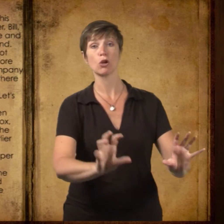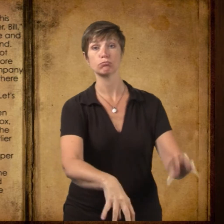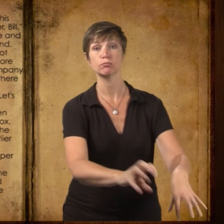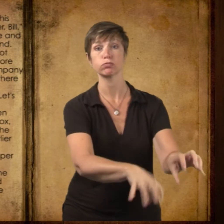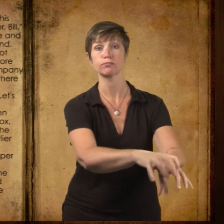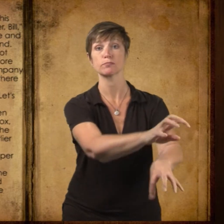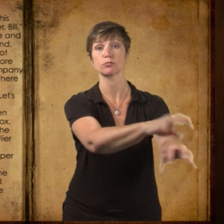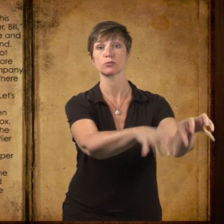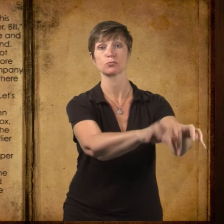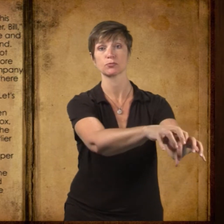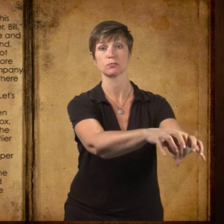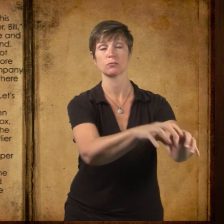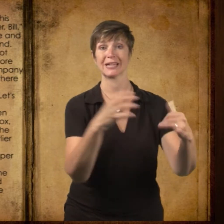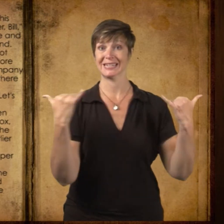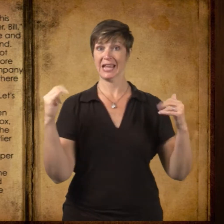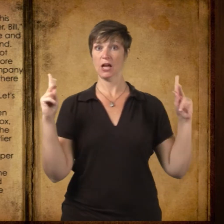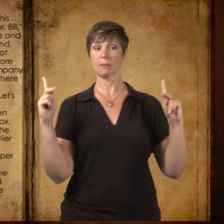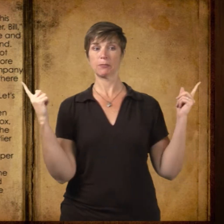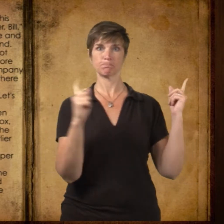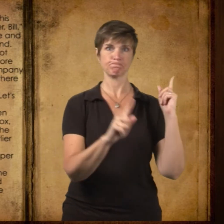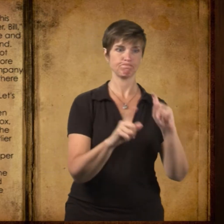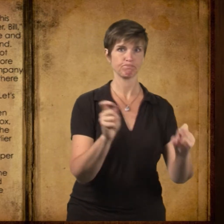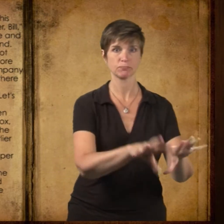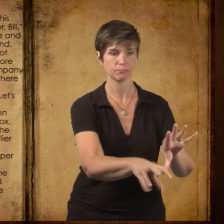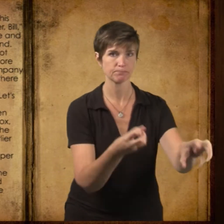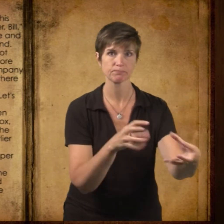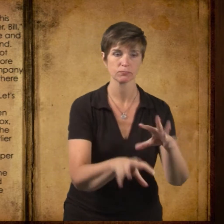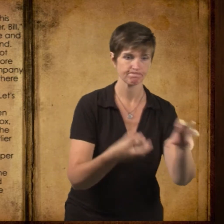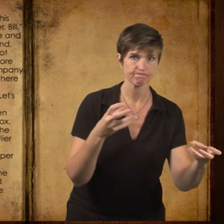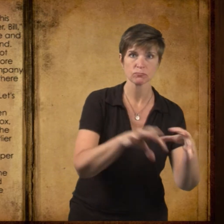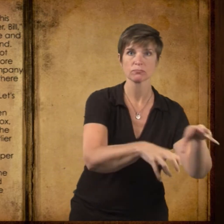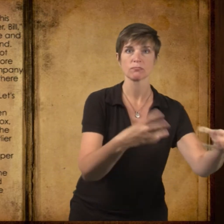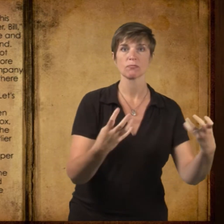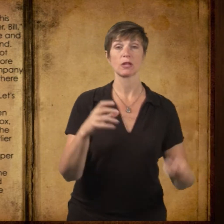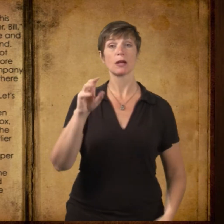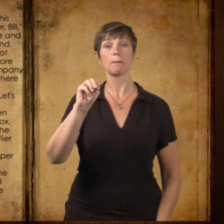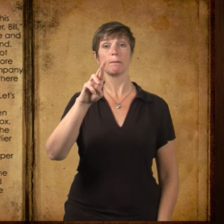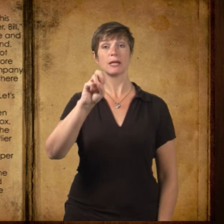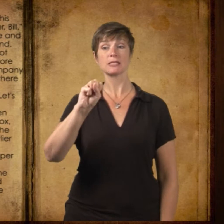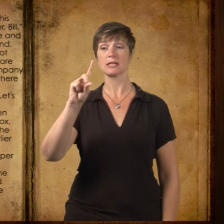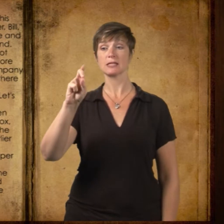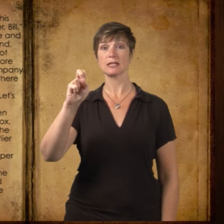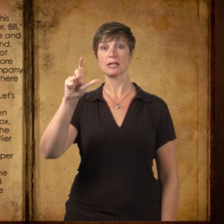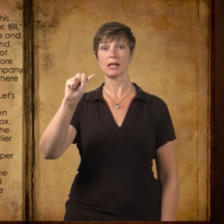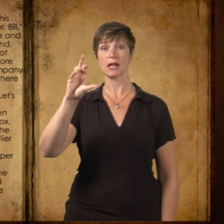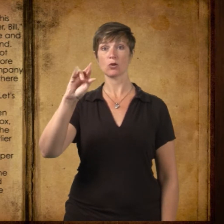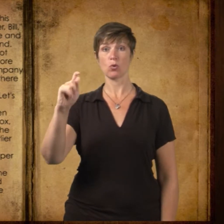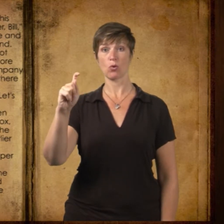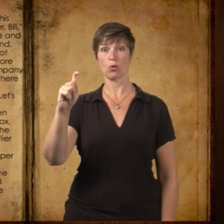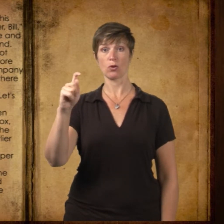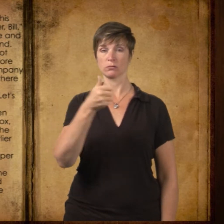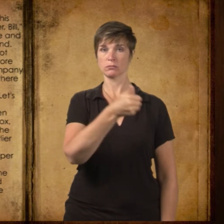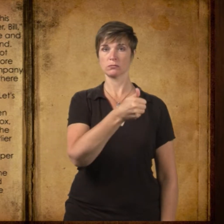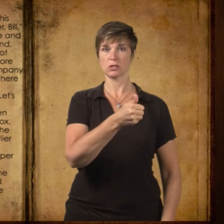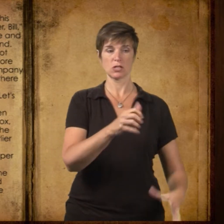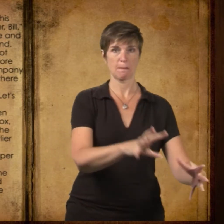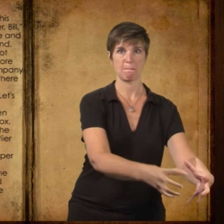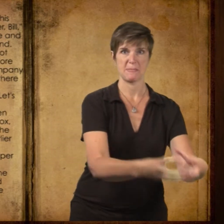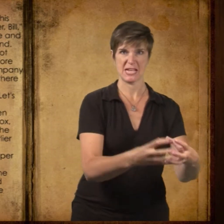There were stones on the ground with the blowing scraps of paper that had come out of the box. Mrs. Delacroix selected a stone so